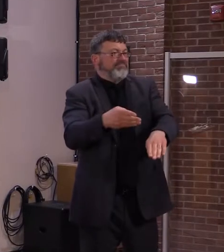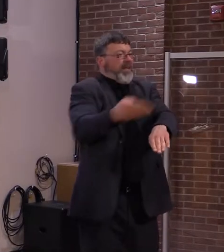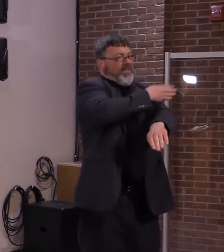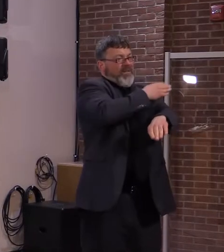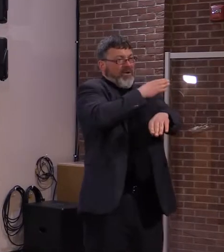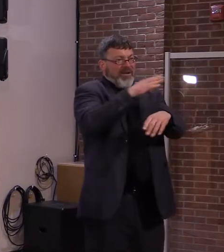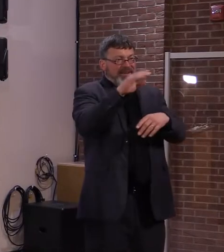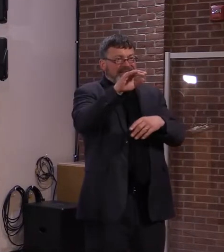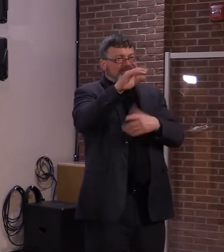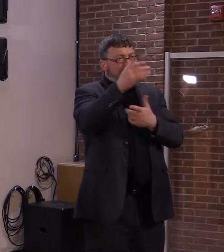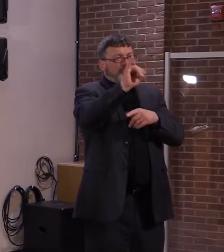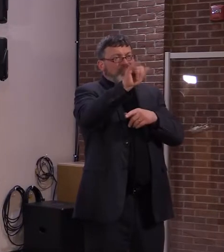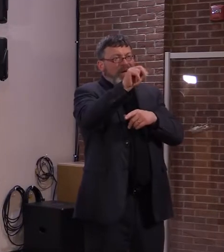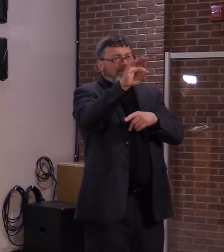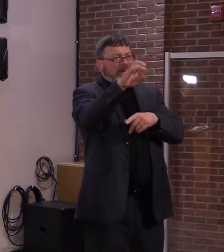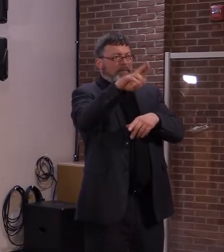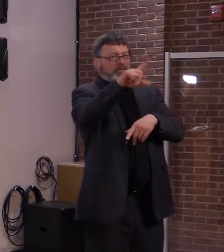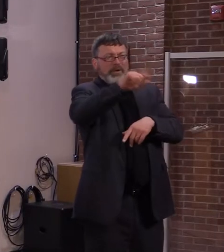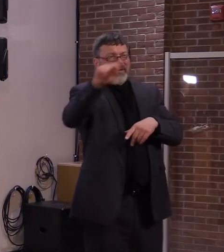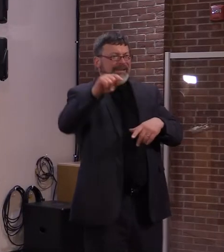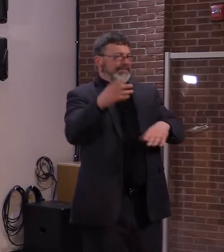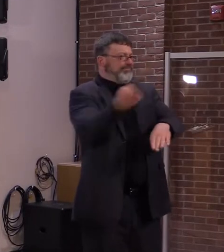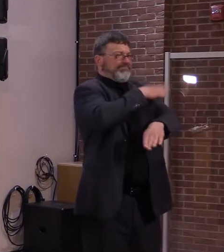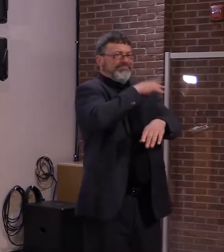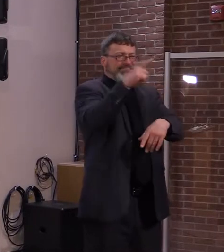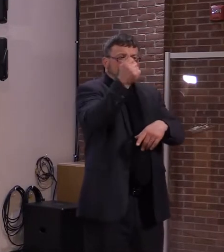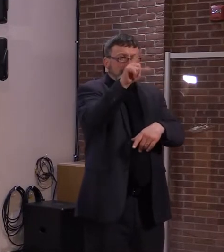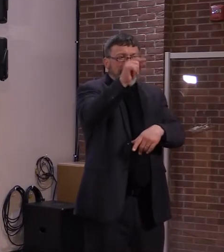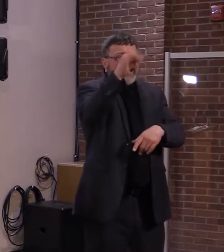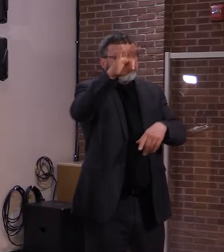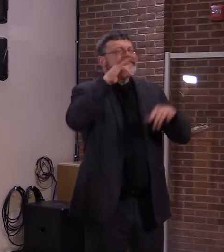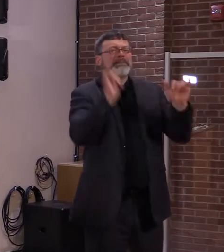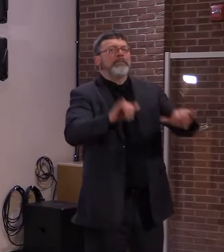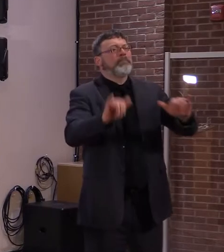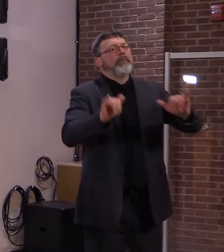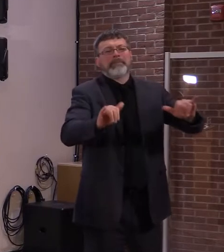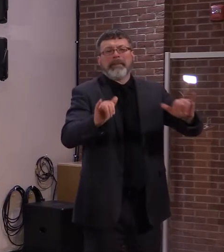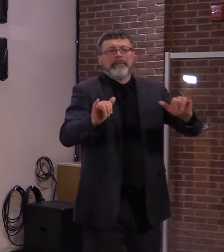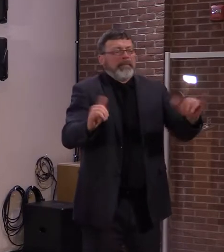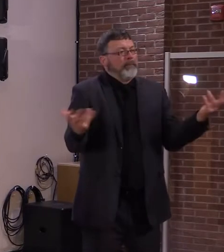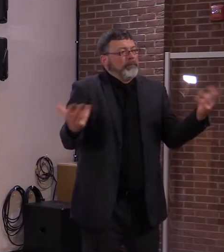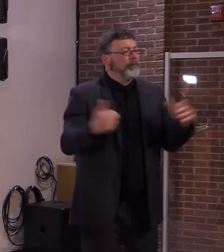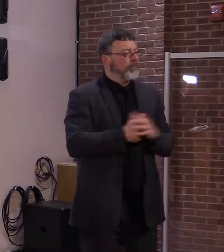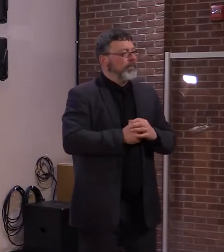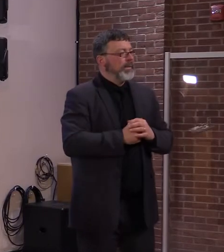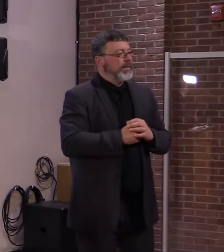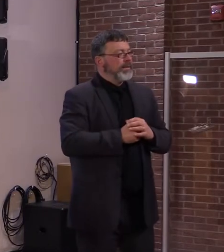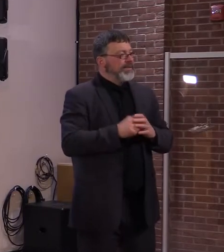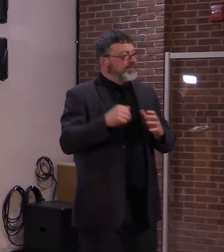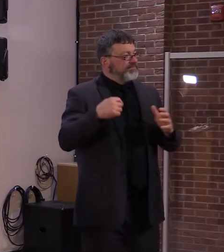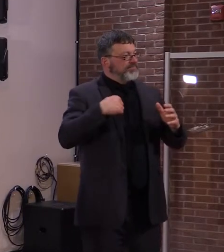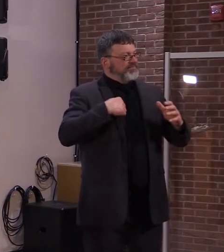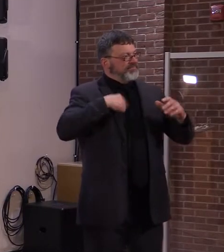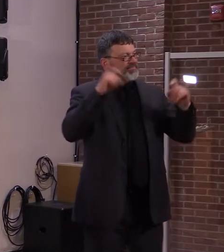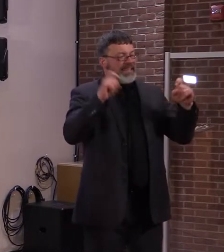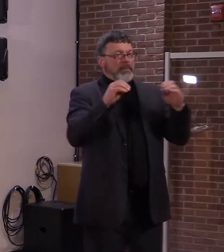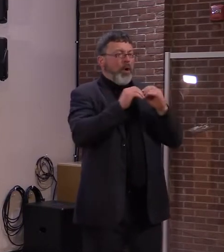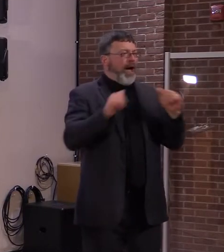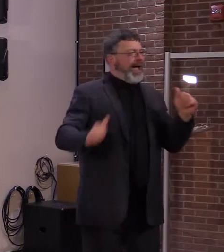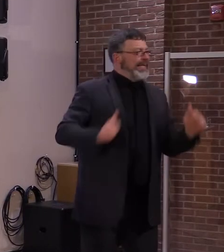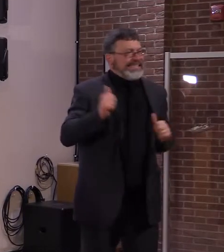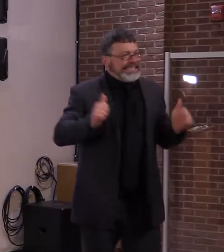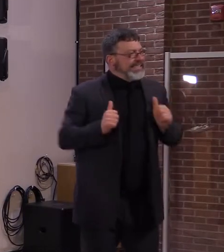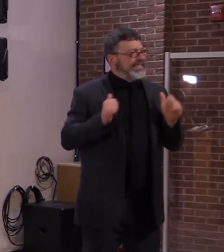need to continue to adopt policies that will bring more people into the state as well as make Vermont